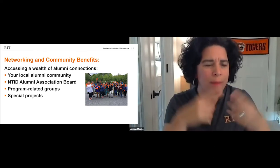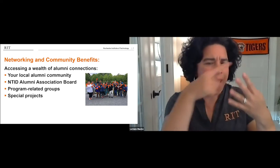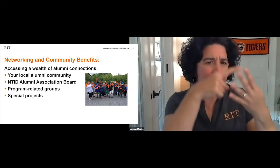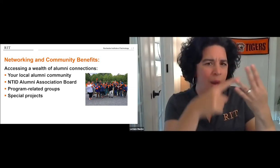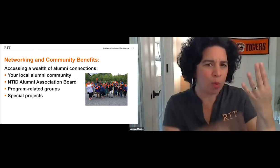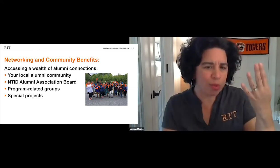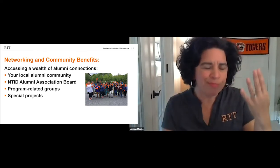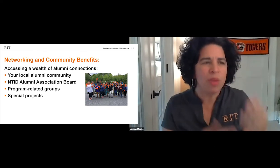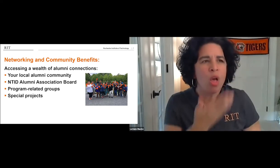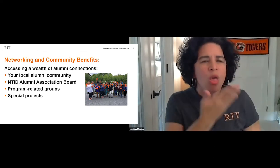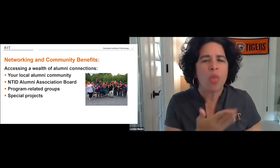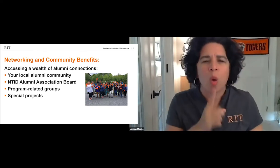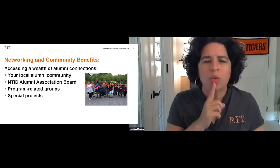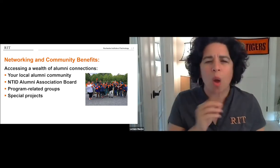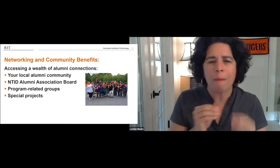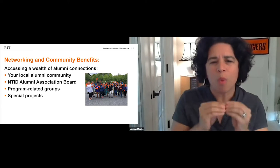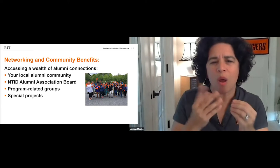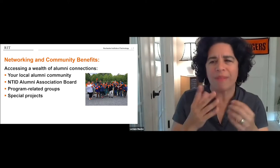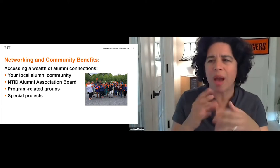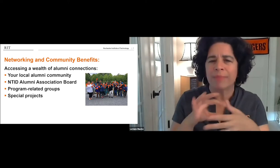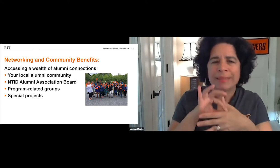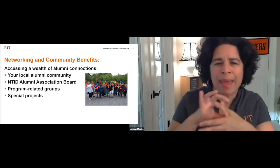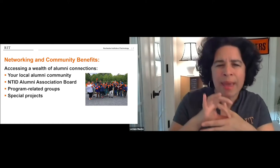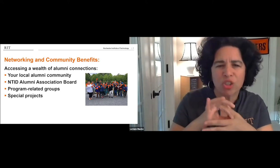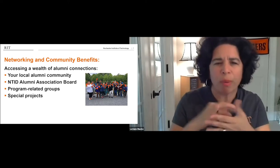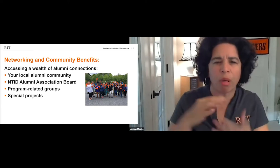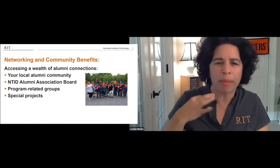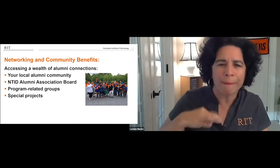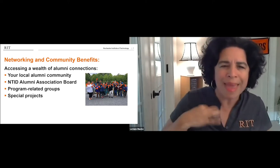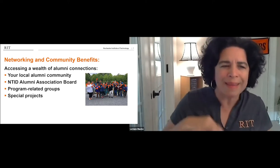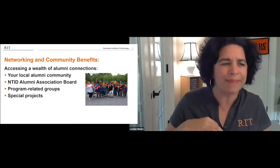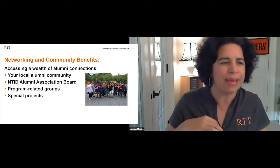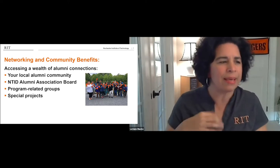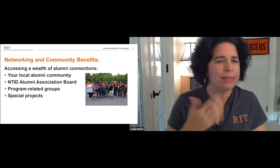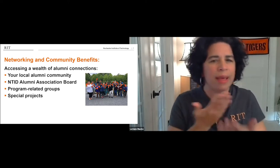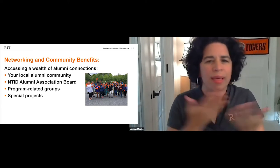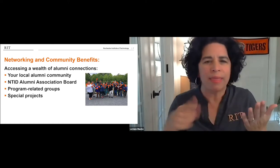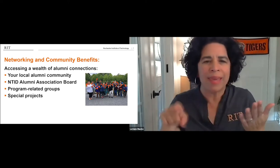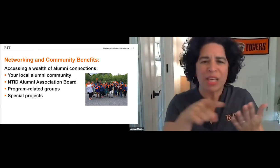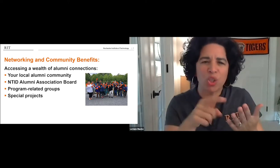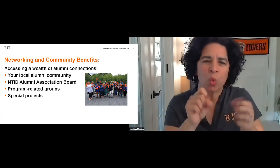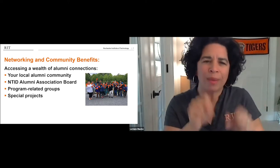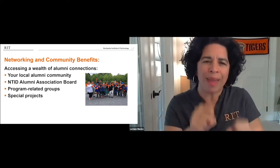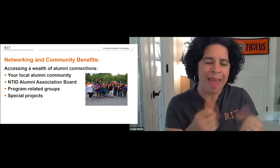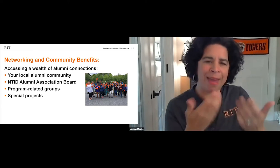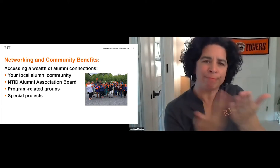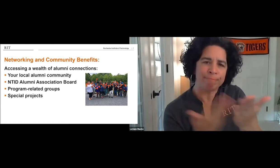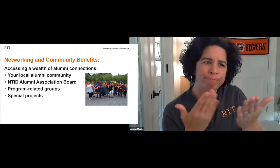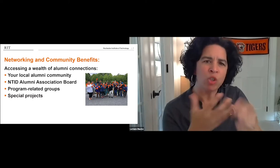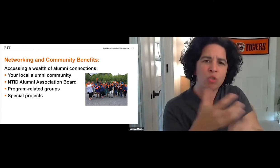Now, everything that I was just talking about, those are more tangible benefits. Things that you